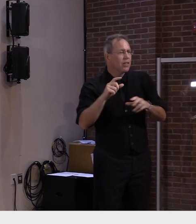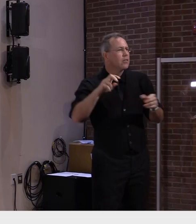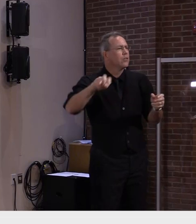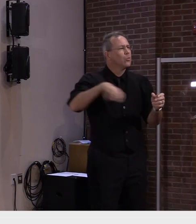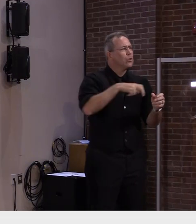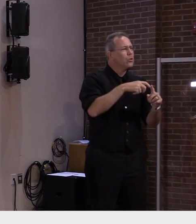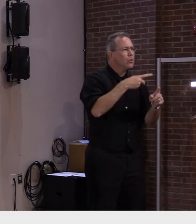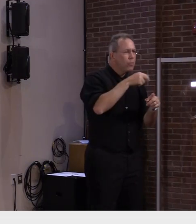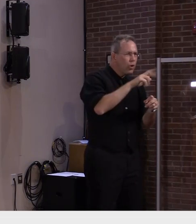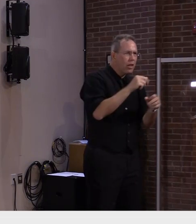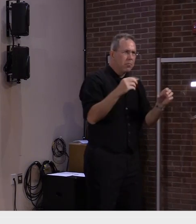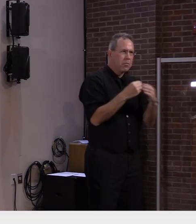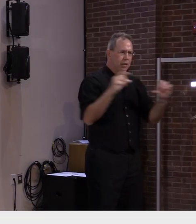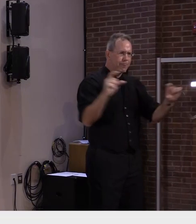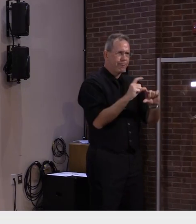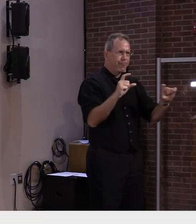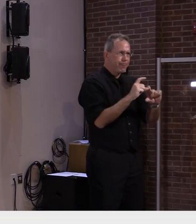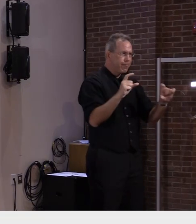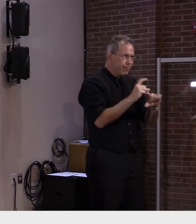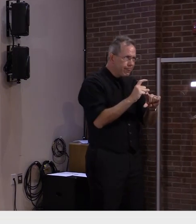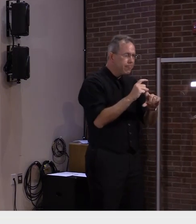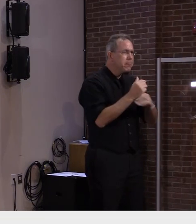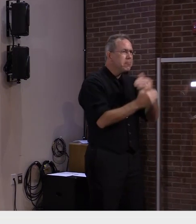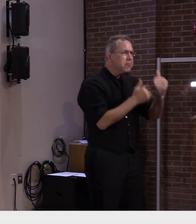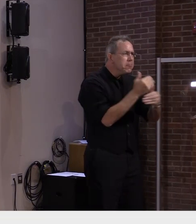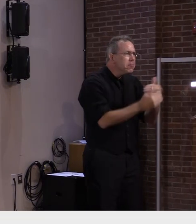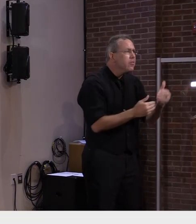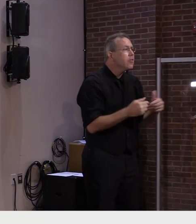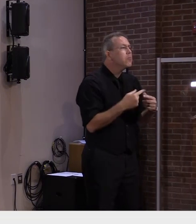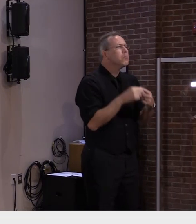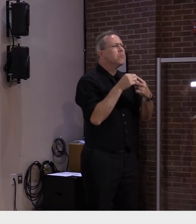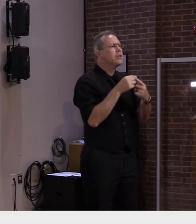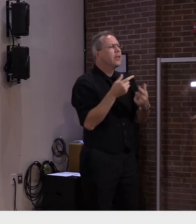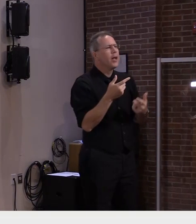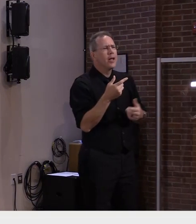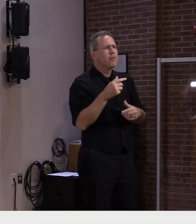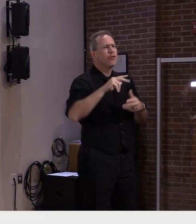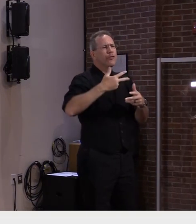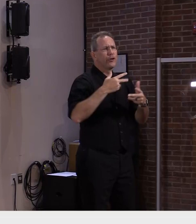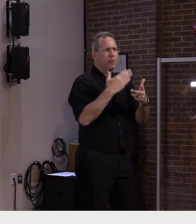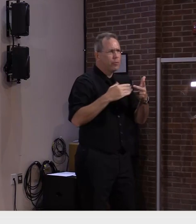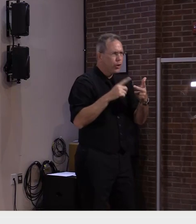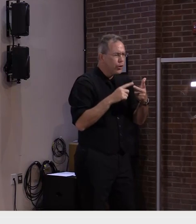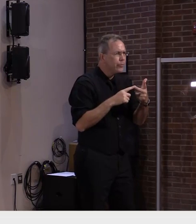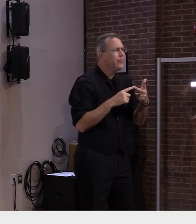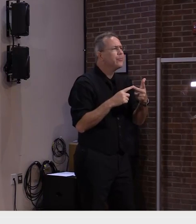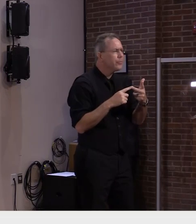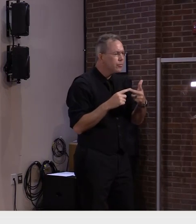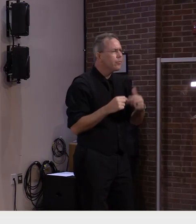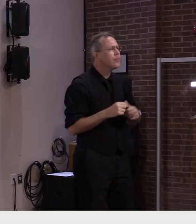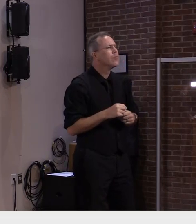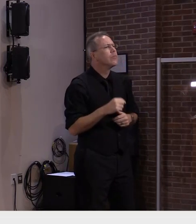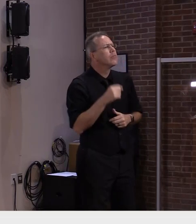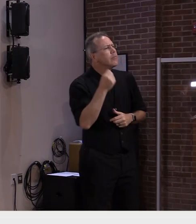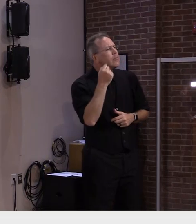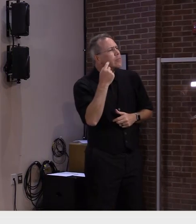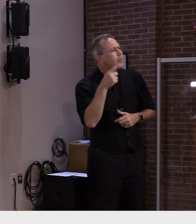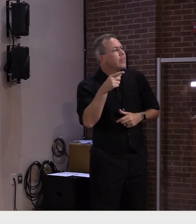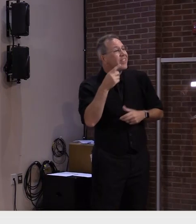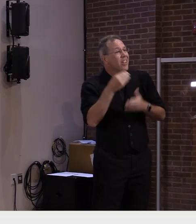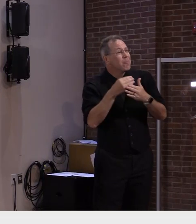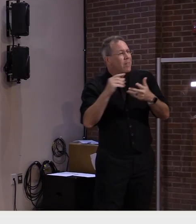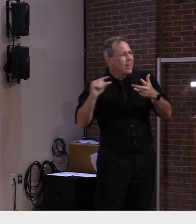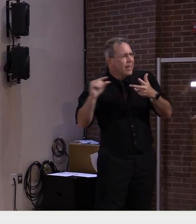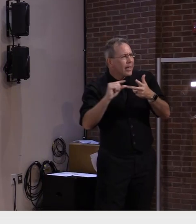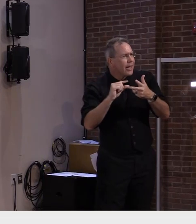federal pandemic unemployment compensation or FPUC which provided the additional three hundred dollars per week added